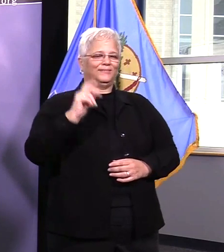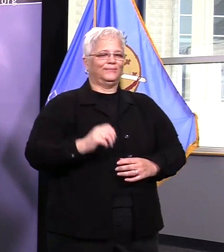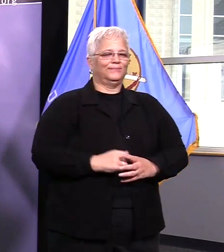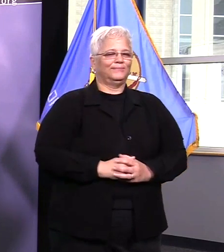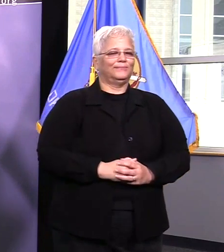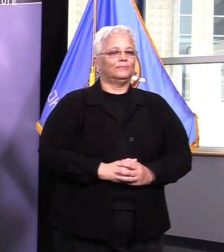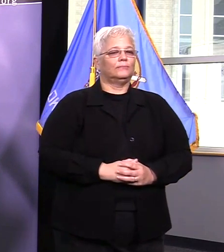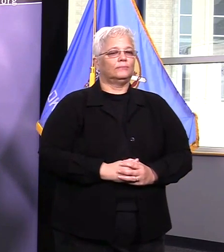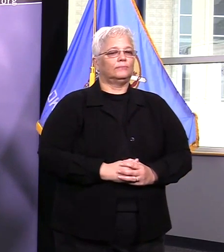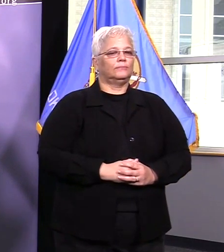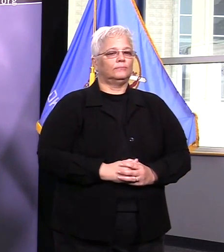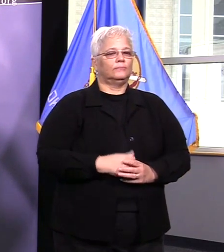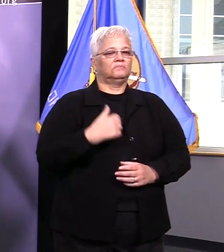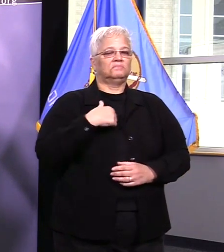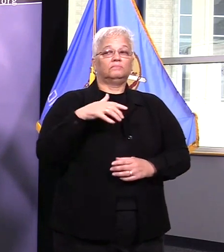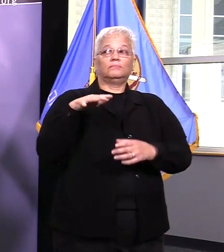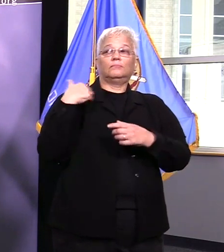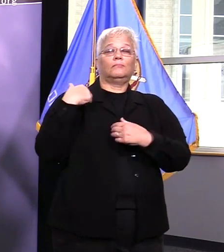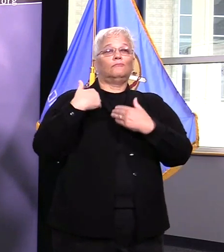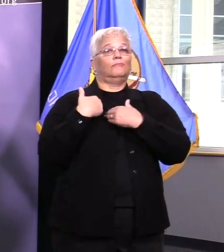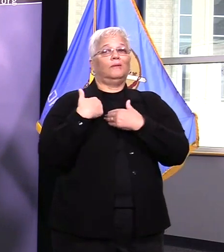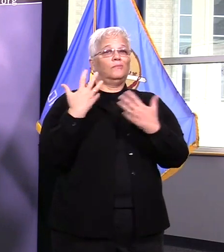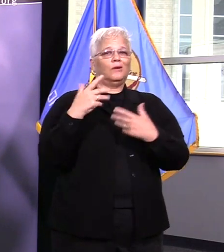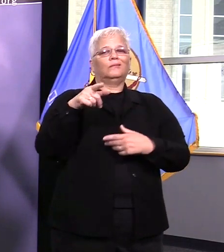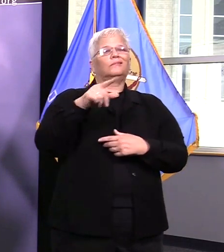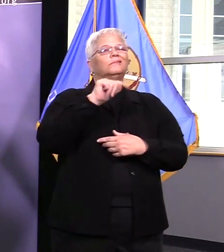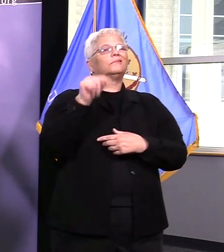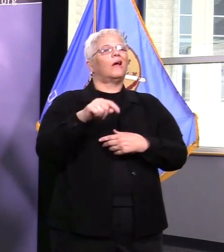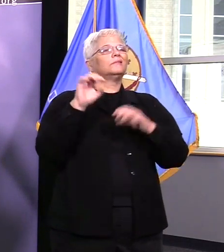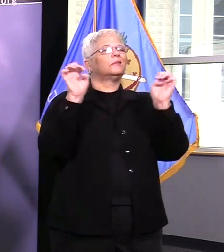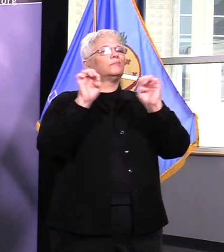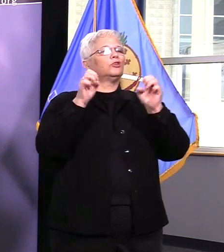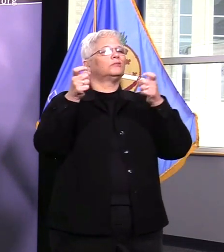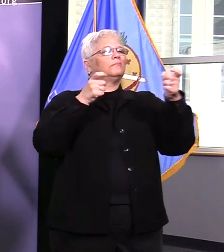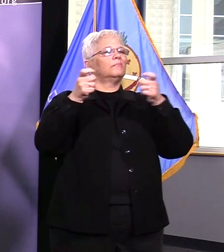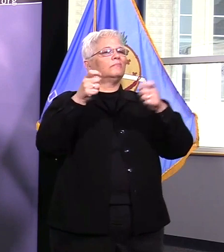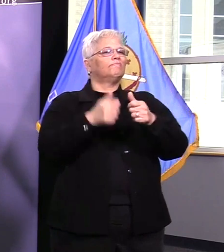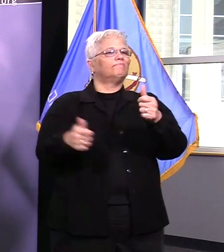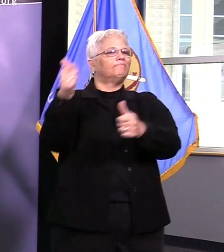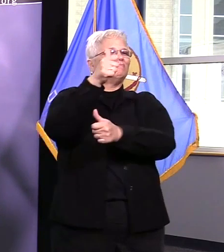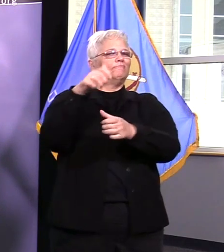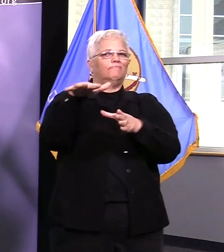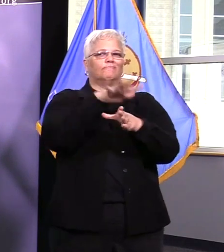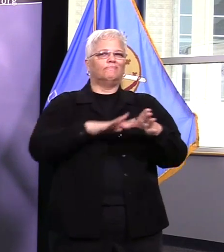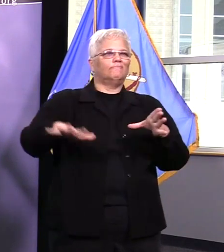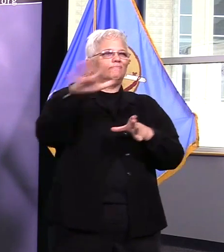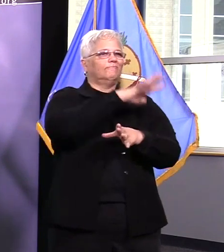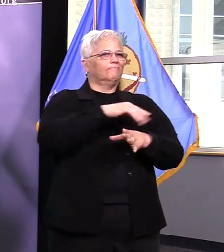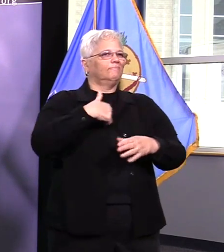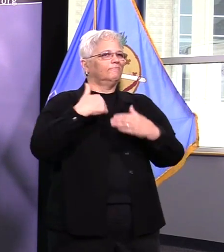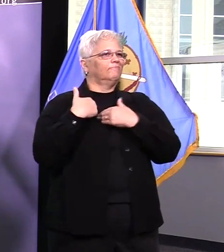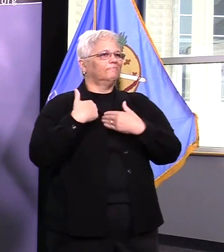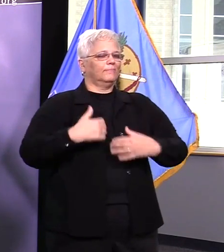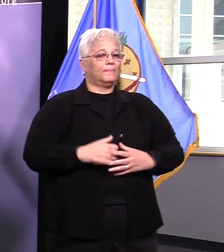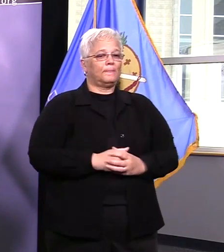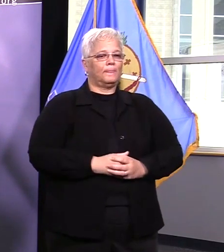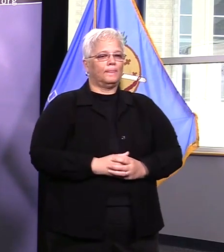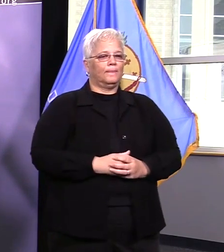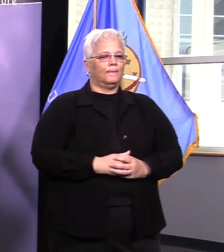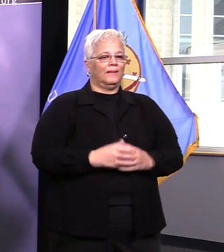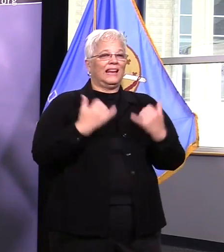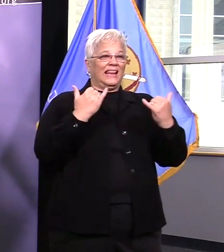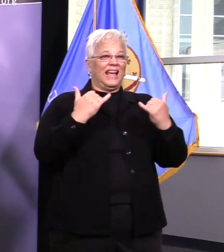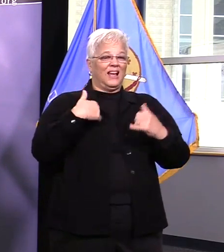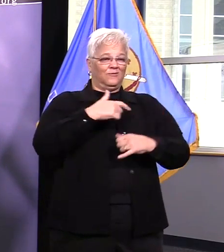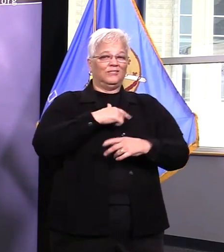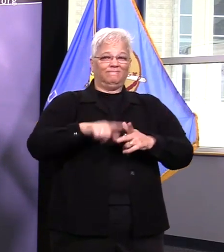team has activated the emergency operations center for tulsa to support the health department operations throughout this pandemic event